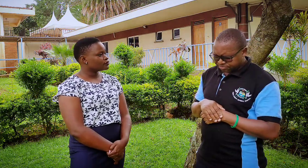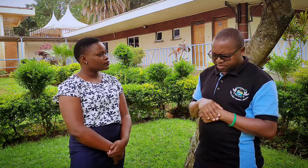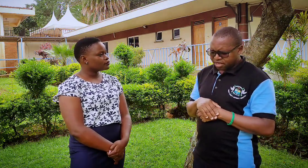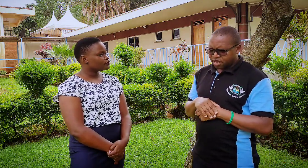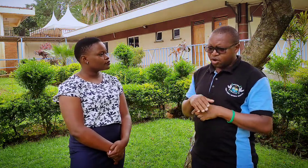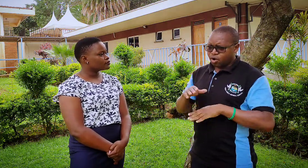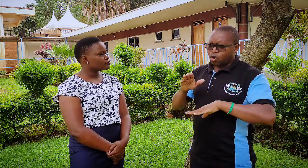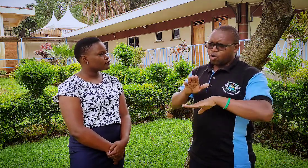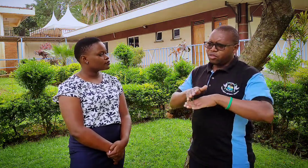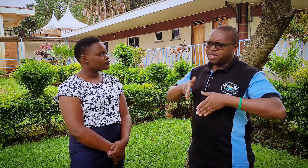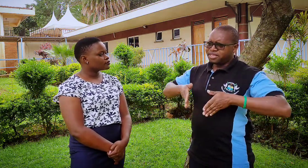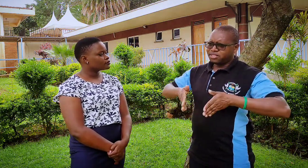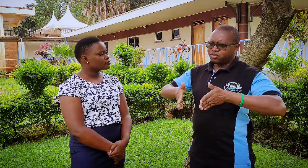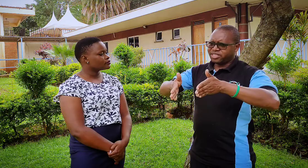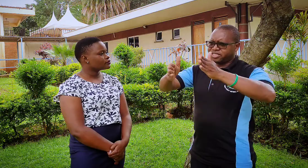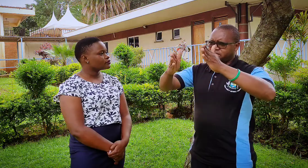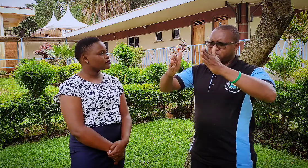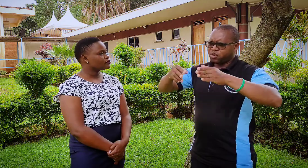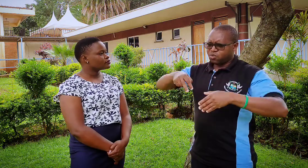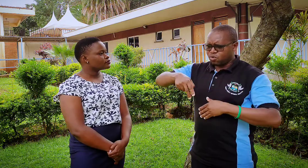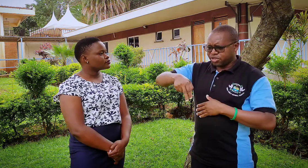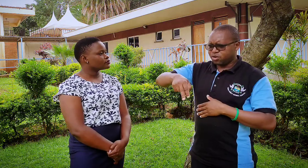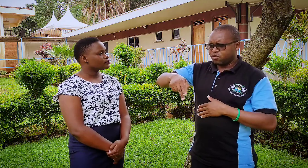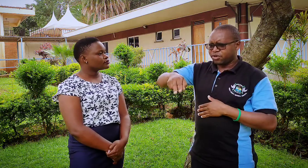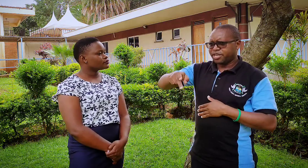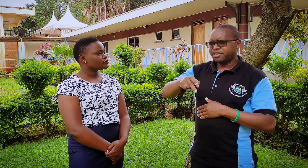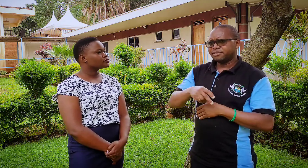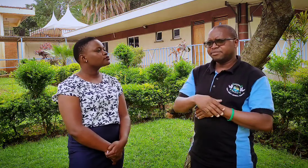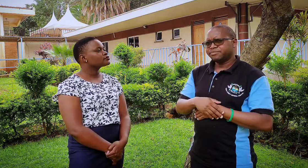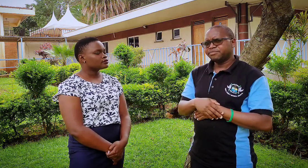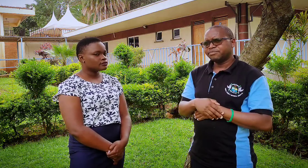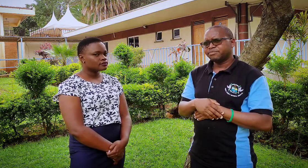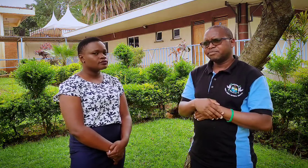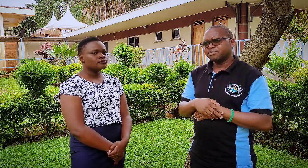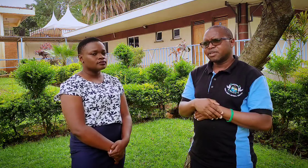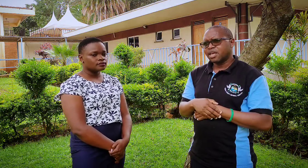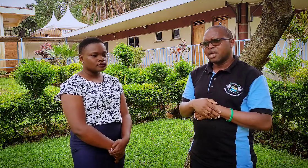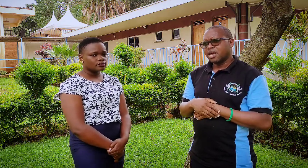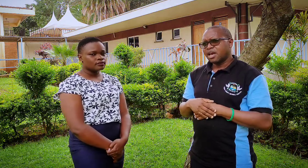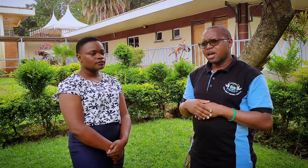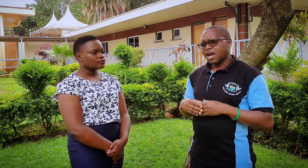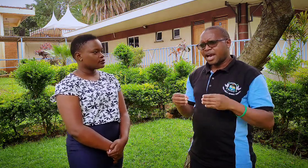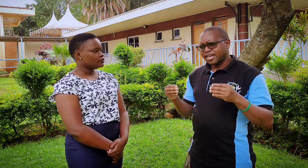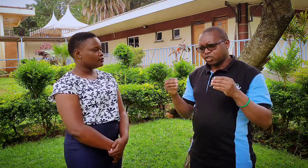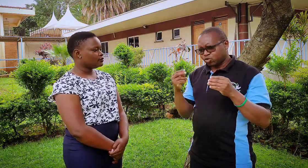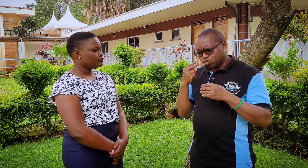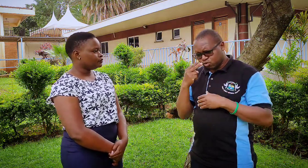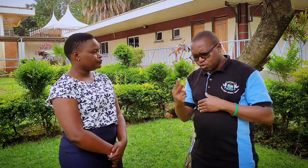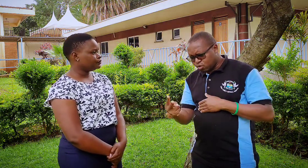on the street walking walking i saw